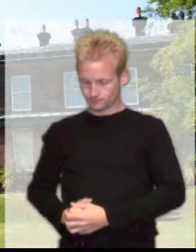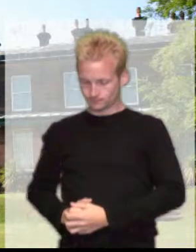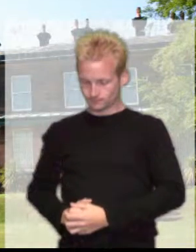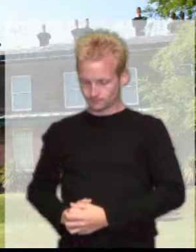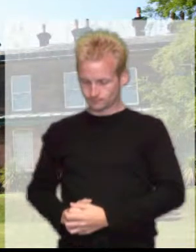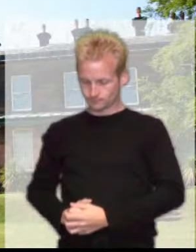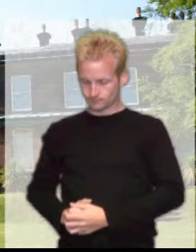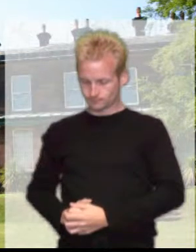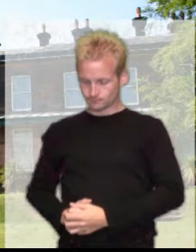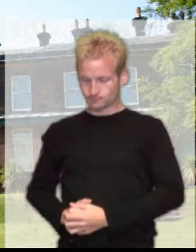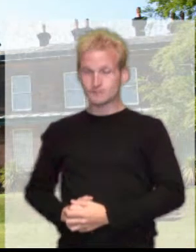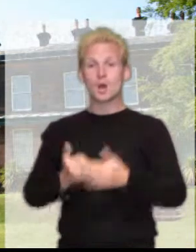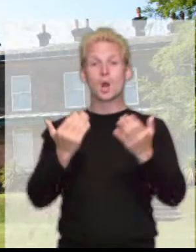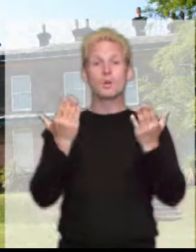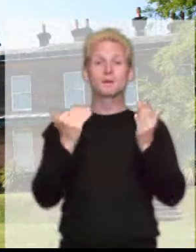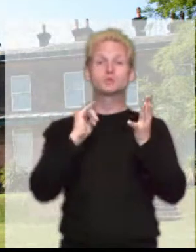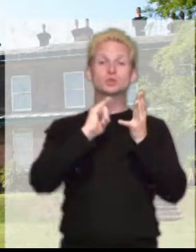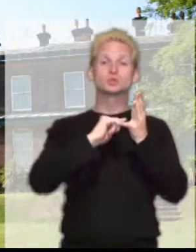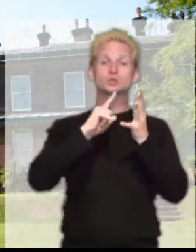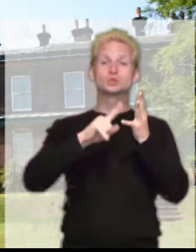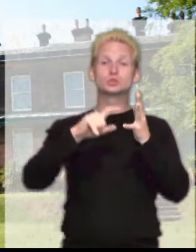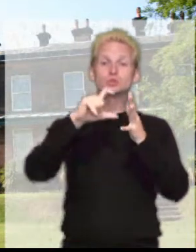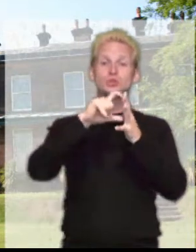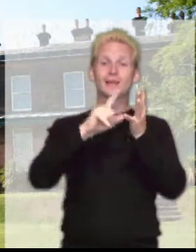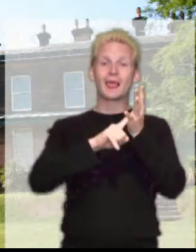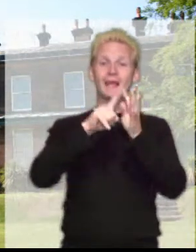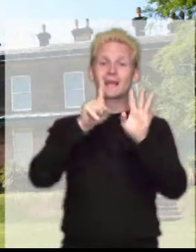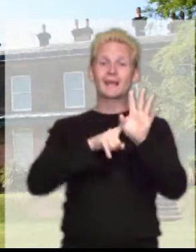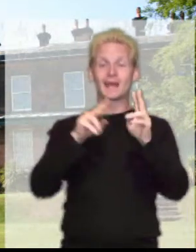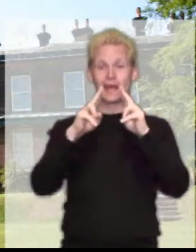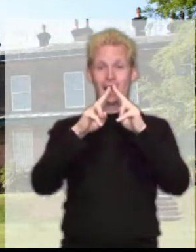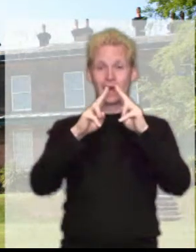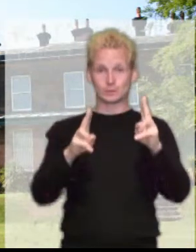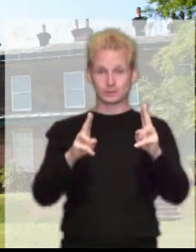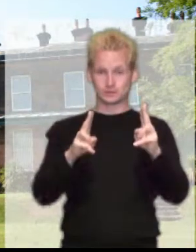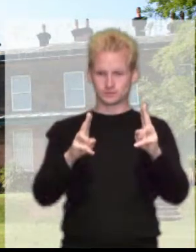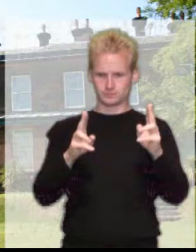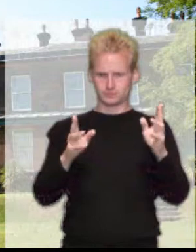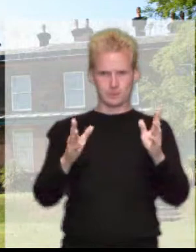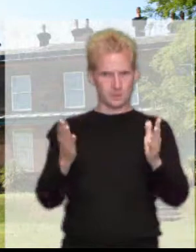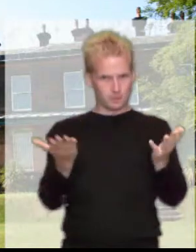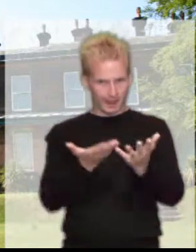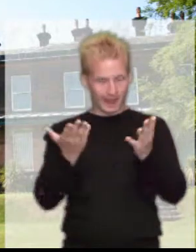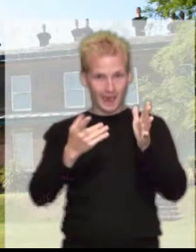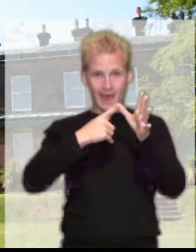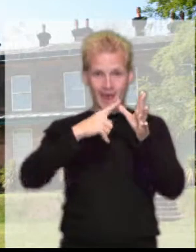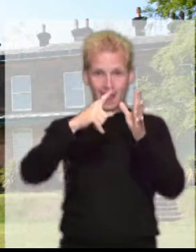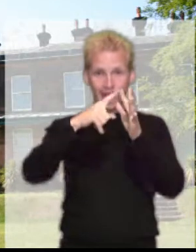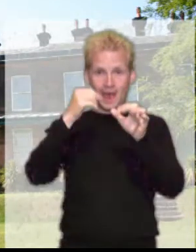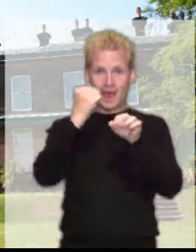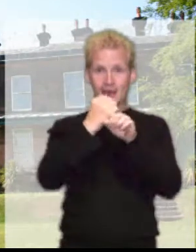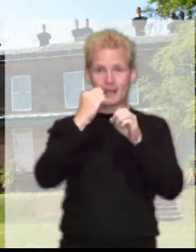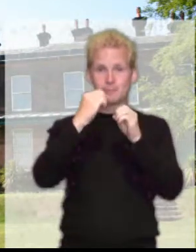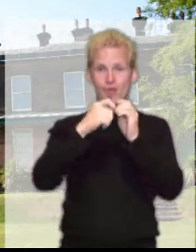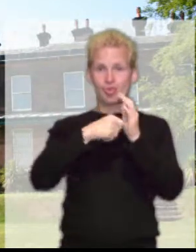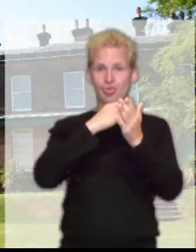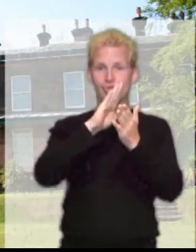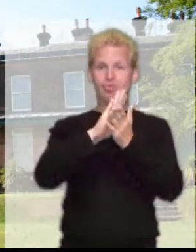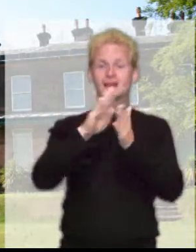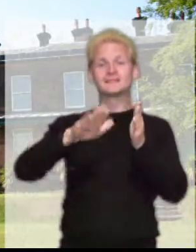Welcome to Sudley House. Sudley House is in Egberth, South Liverpool.